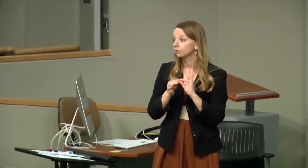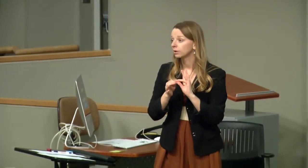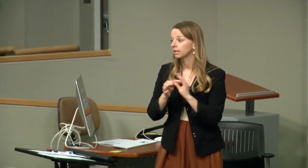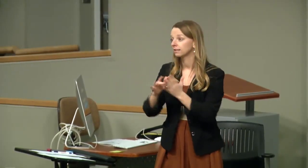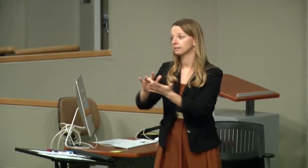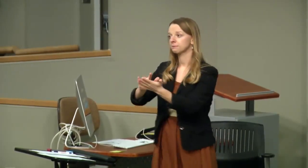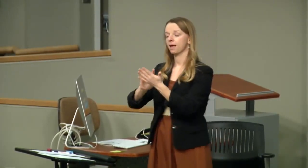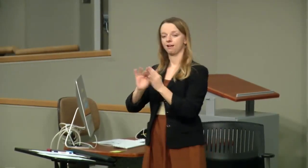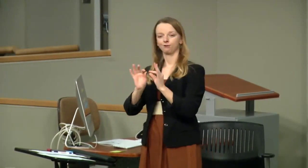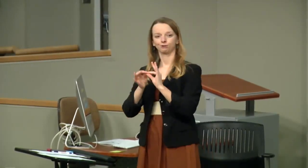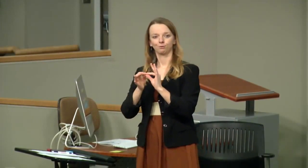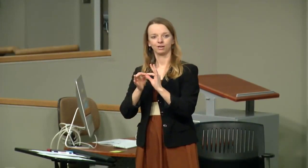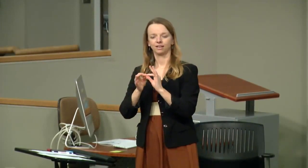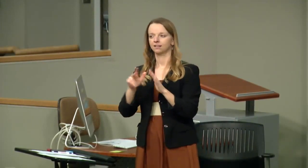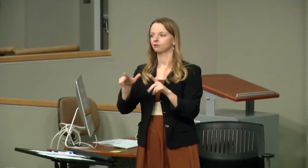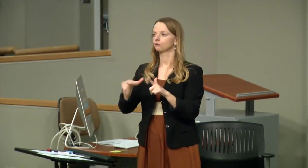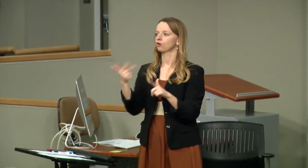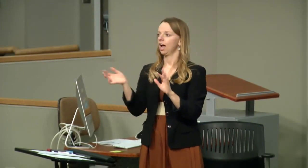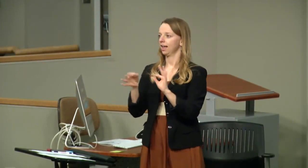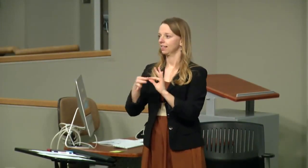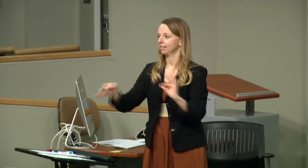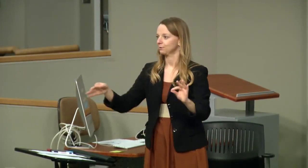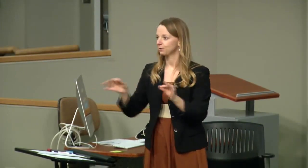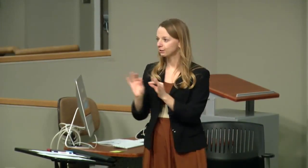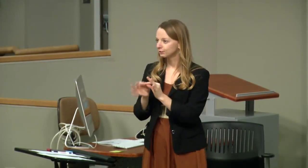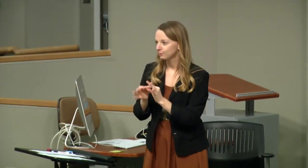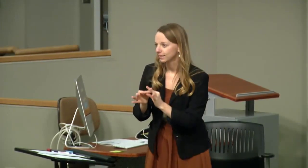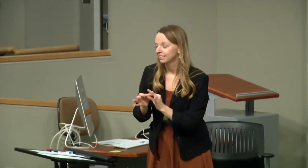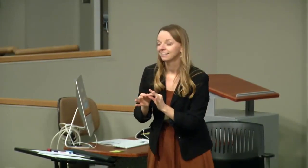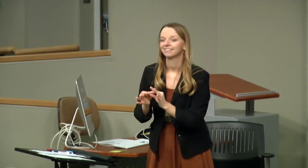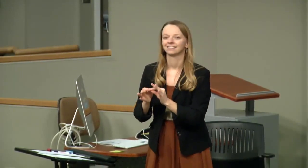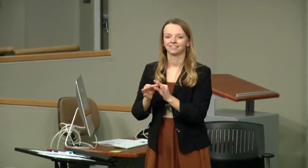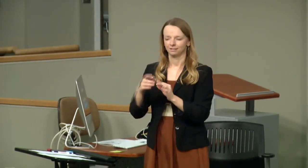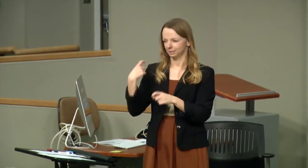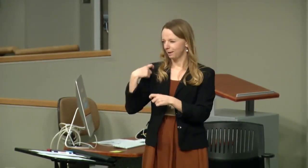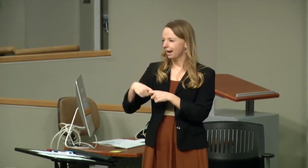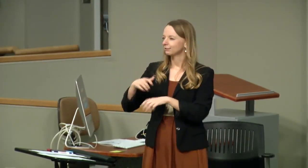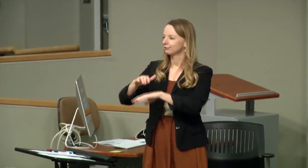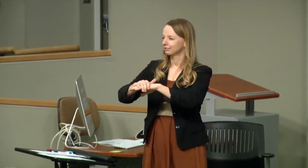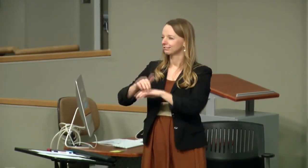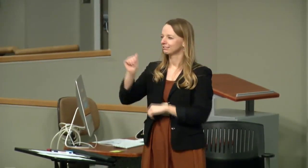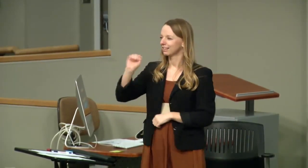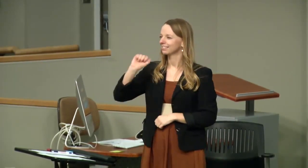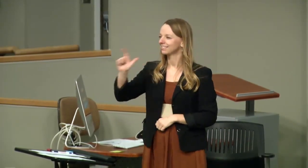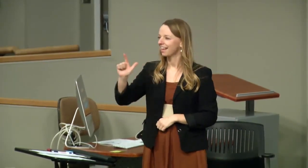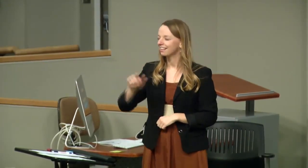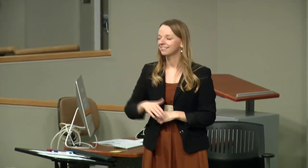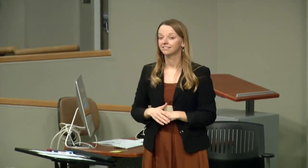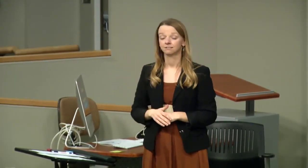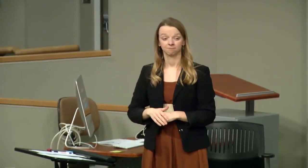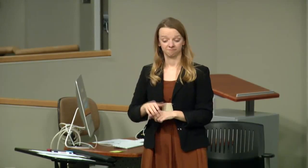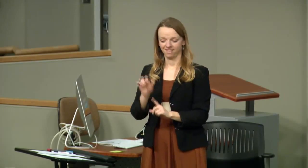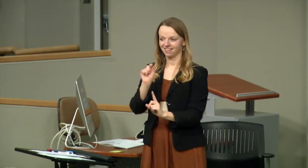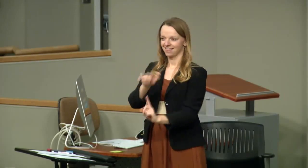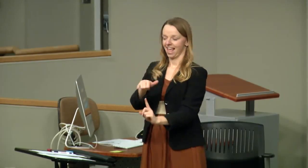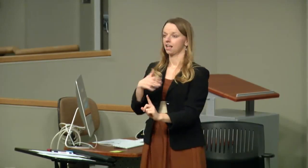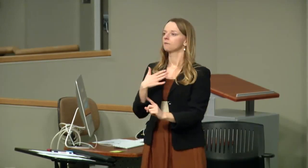We have a specialty in legal interpreting, medical interpreting, trilingual interpreting, which is Spanish, English, and ASL.